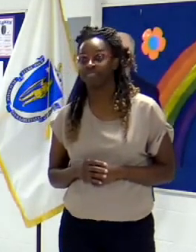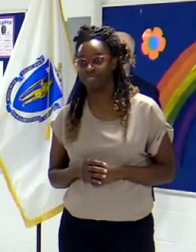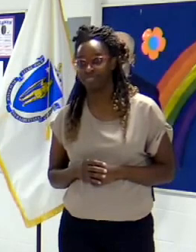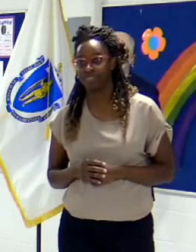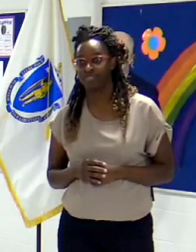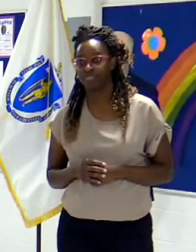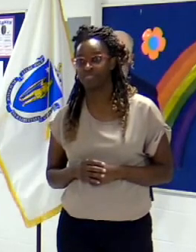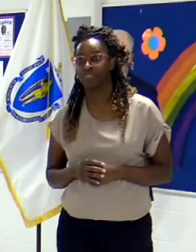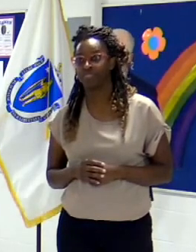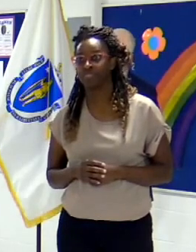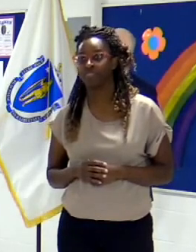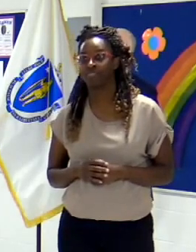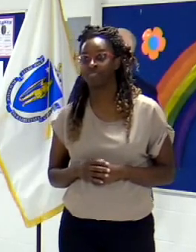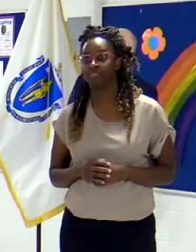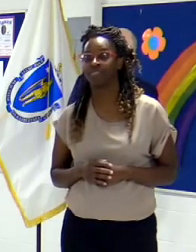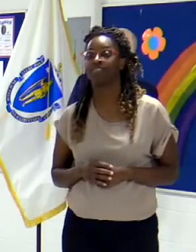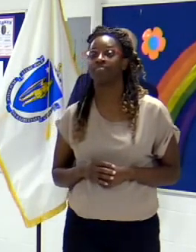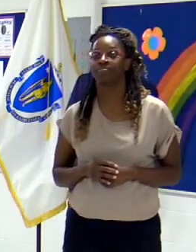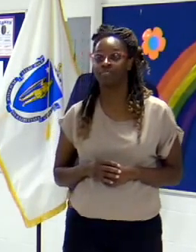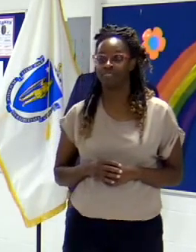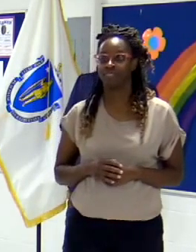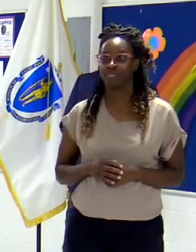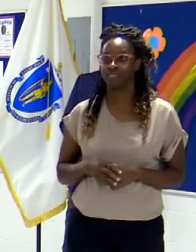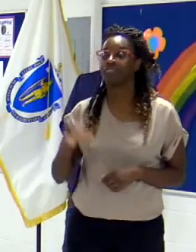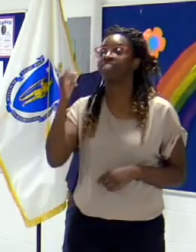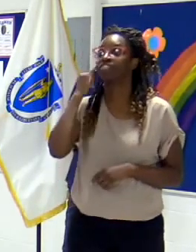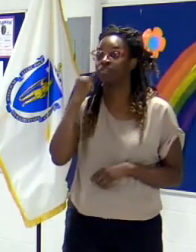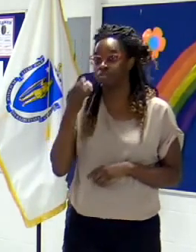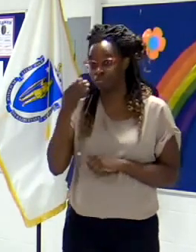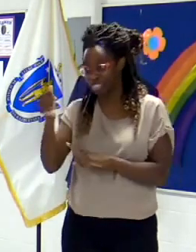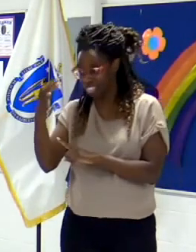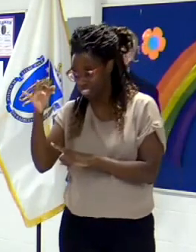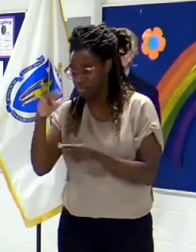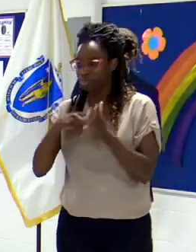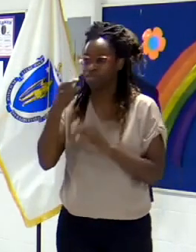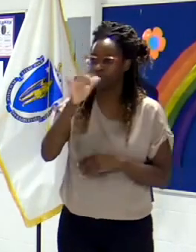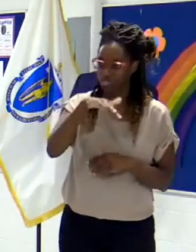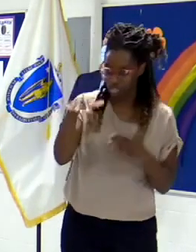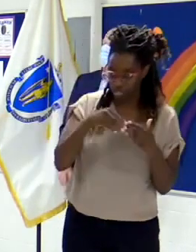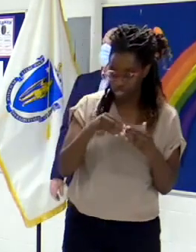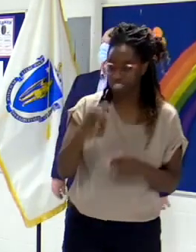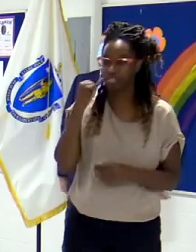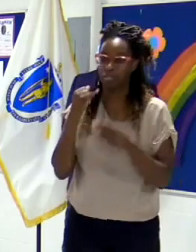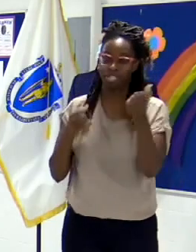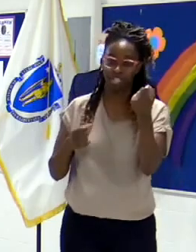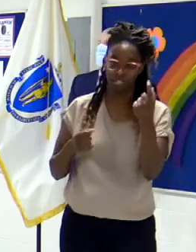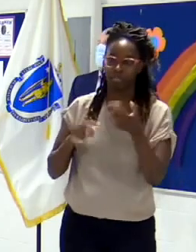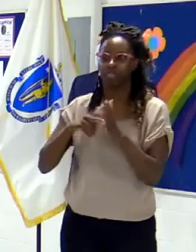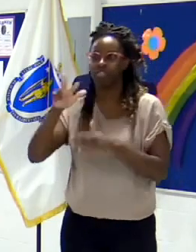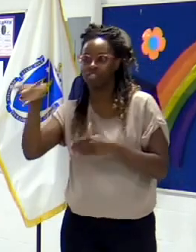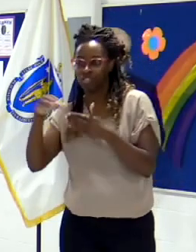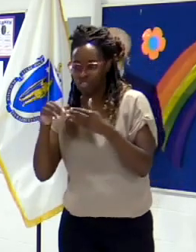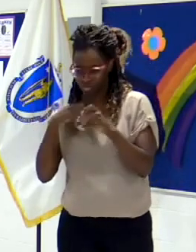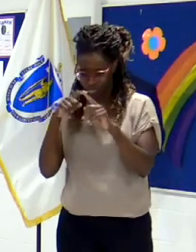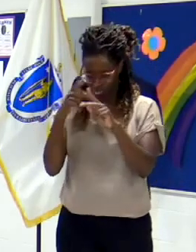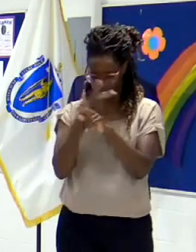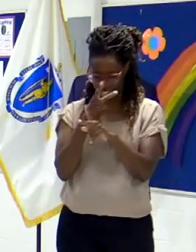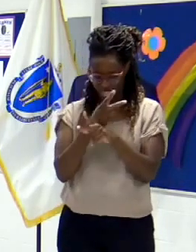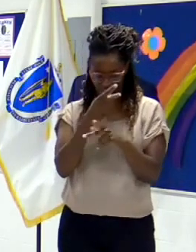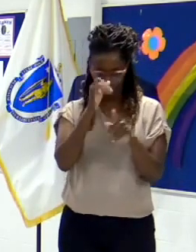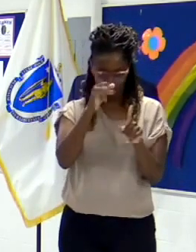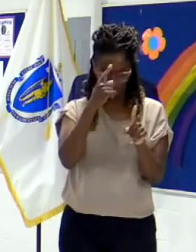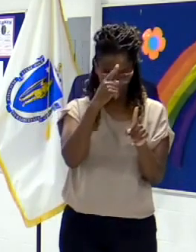for the first four batches? And, and I did exactly what I used to do when I was in school with a problem like that was I stared at it.